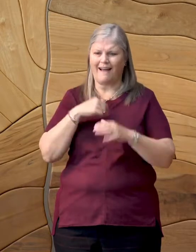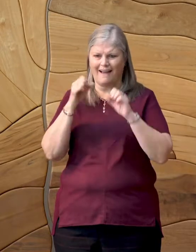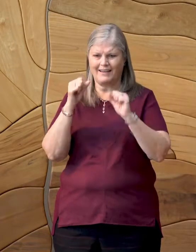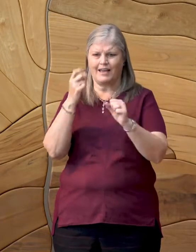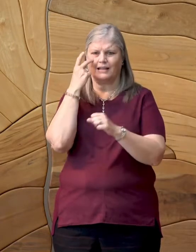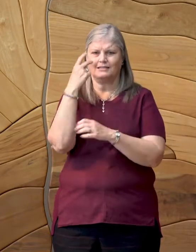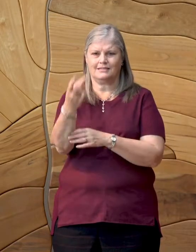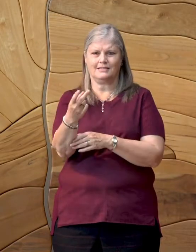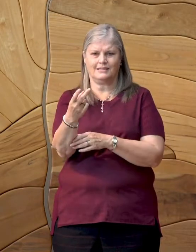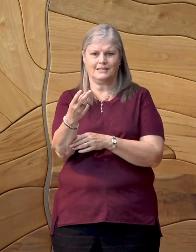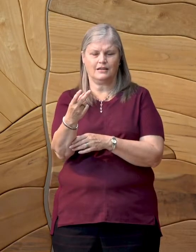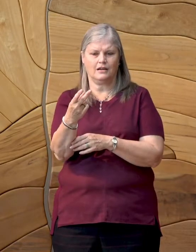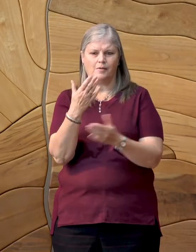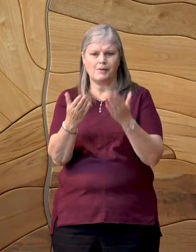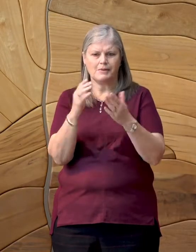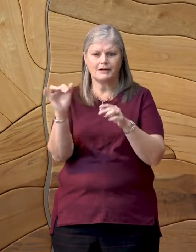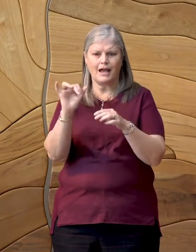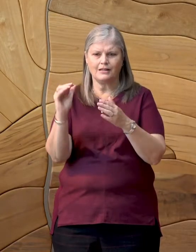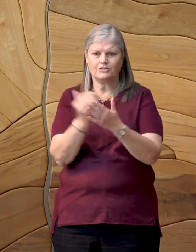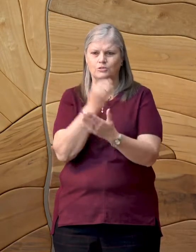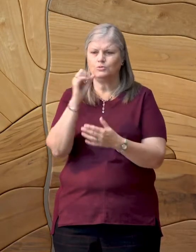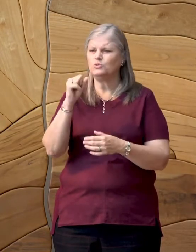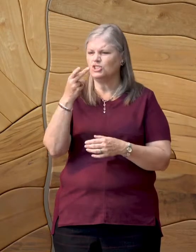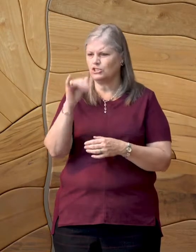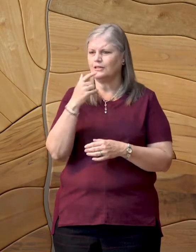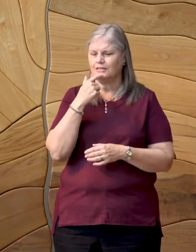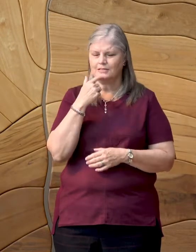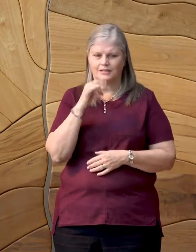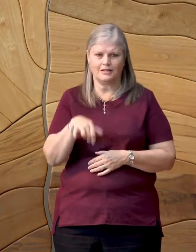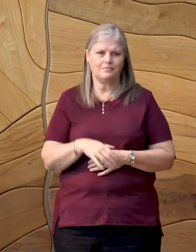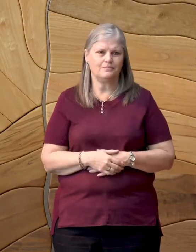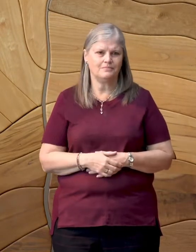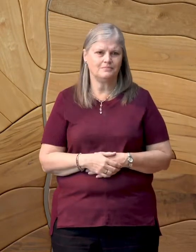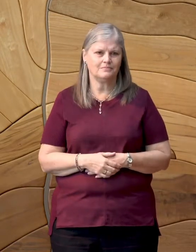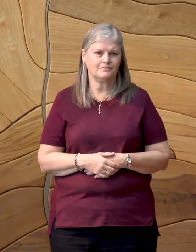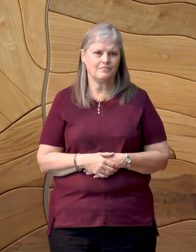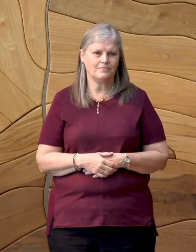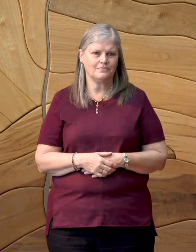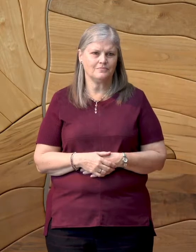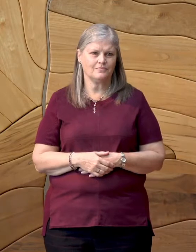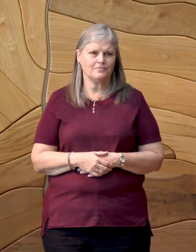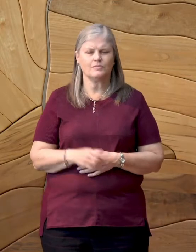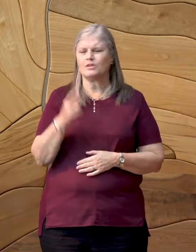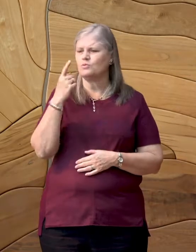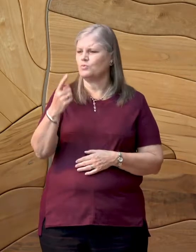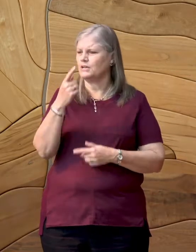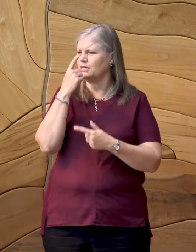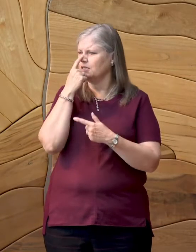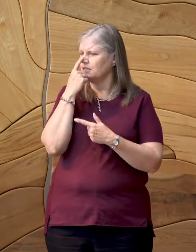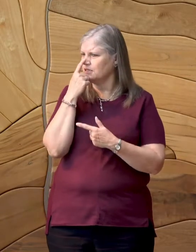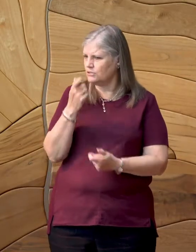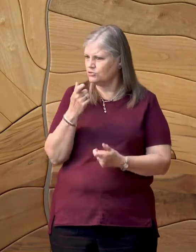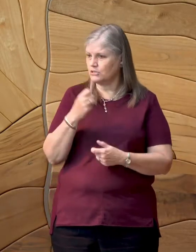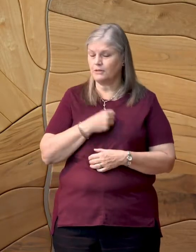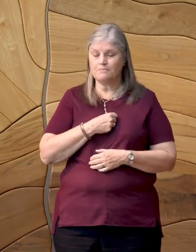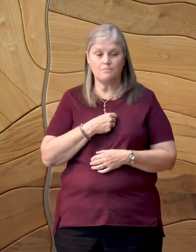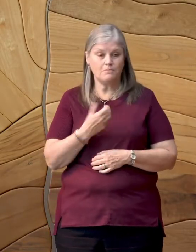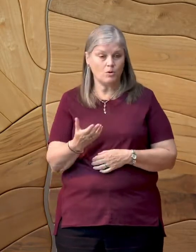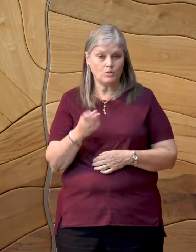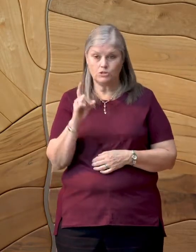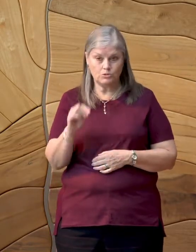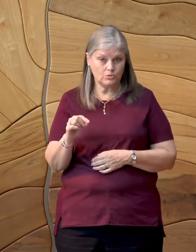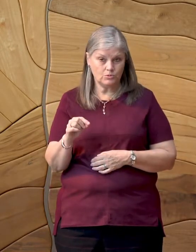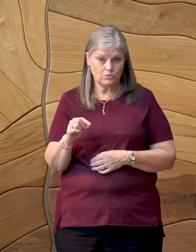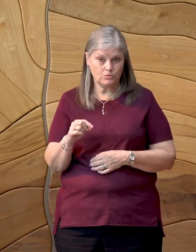they were not familiar, Shelley tells us. And one of the effective and interesting ways poets do this,